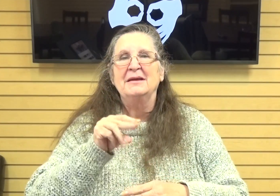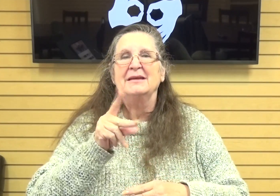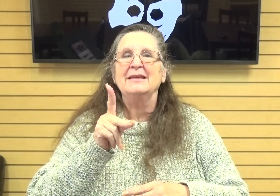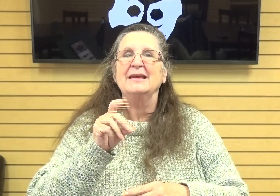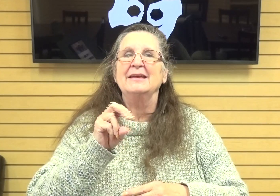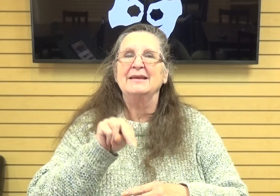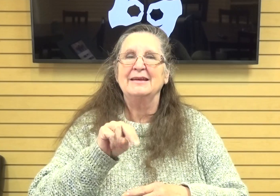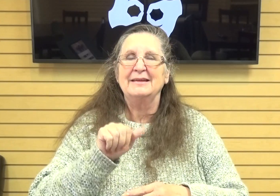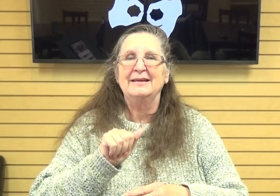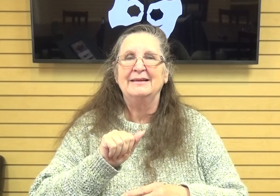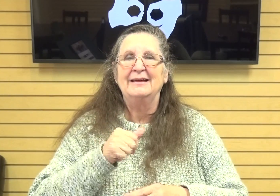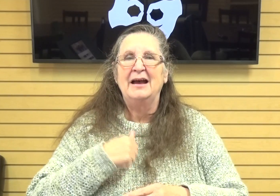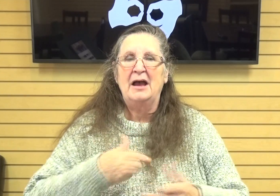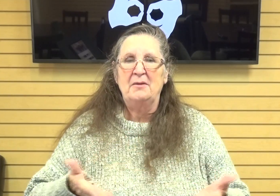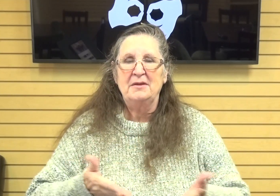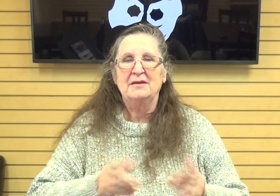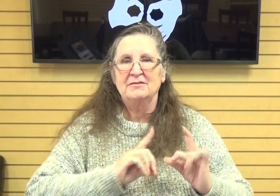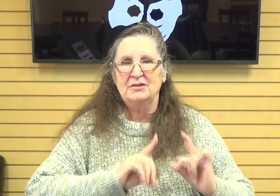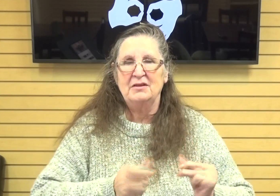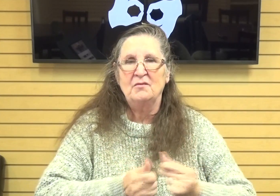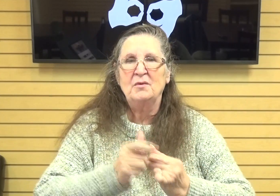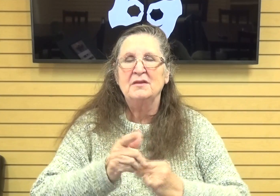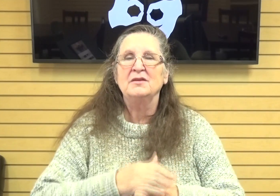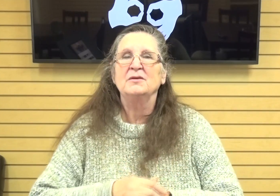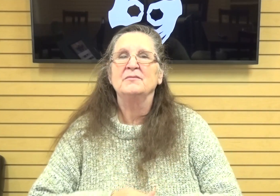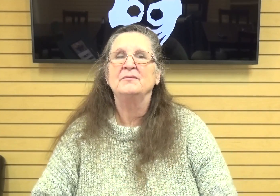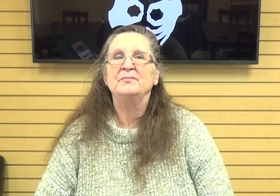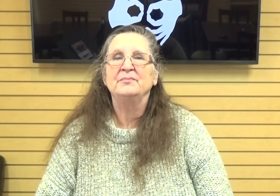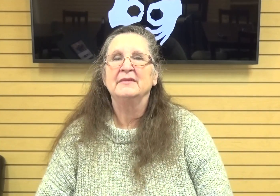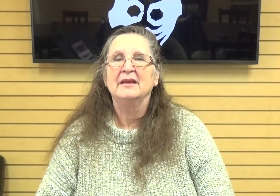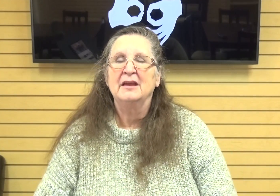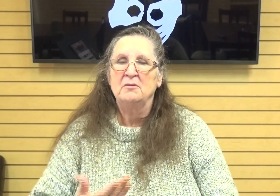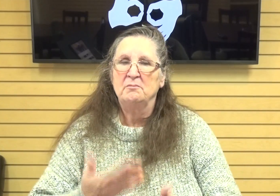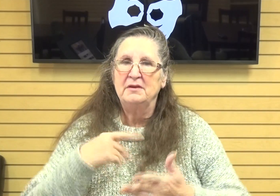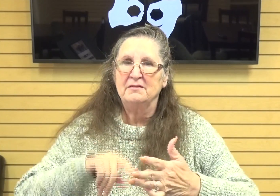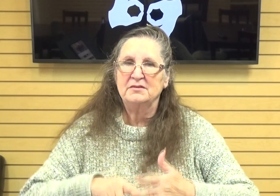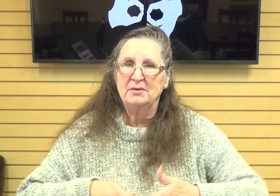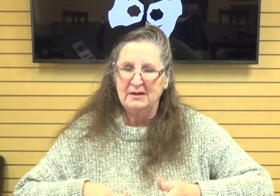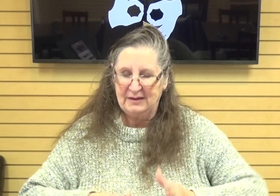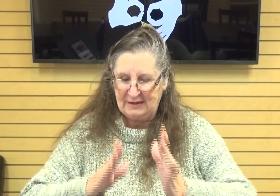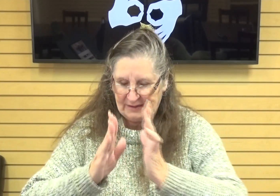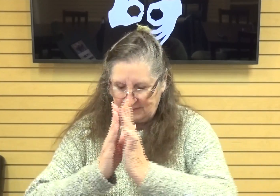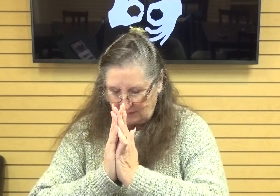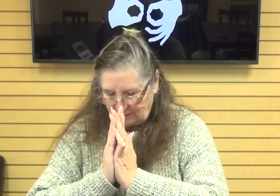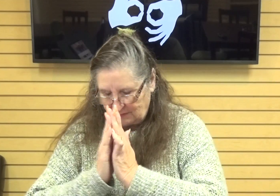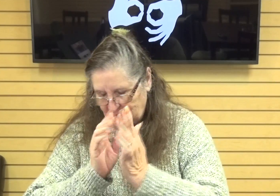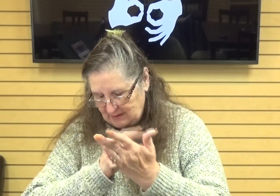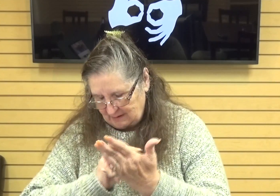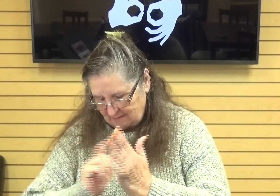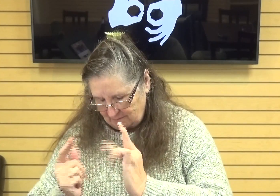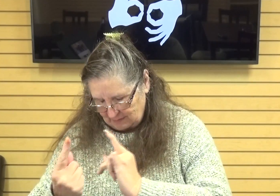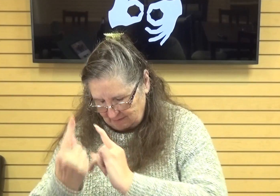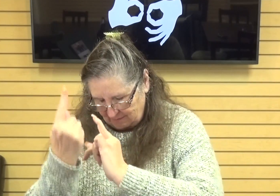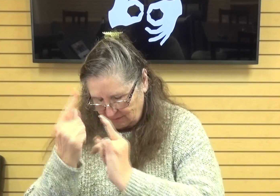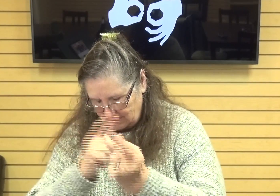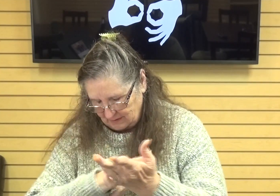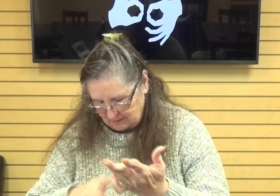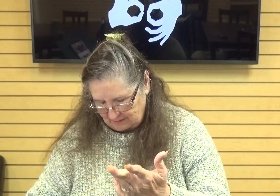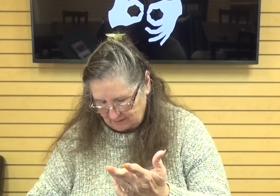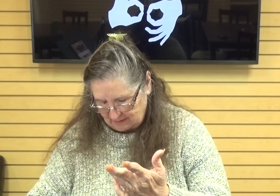today to do the devo with you um so before we get started let's go ahead and go before the lord lord we just ask